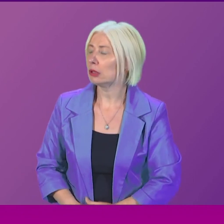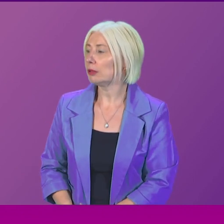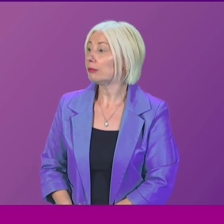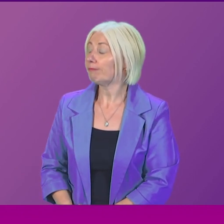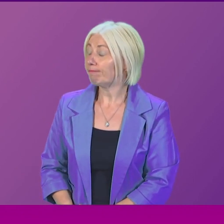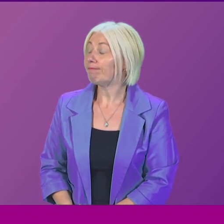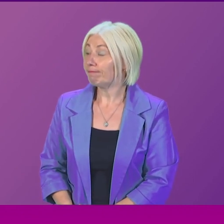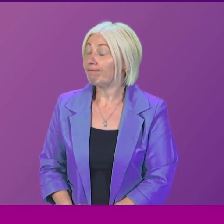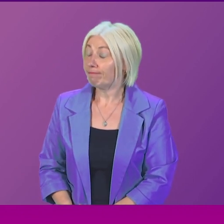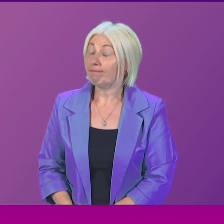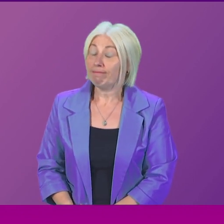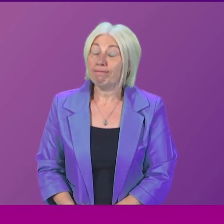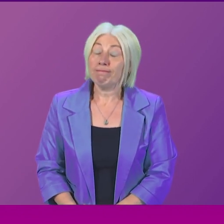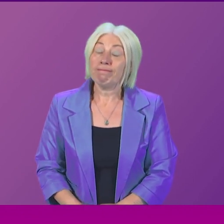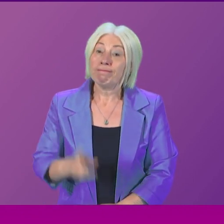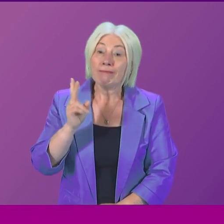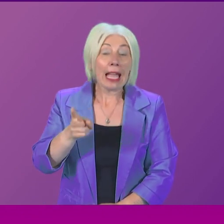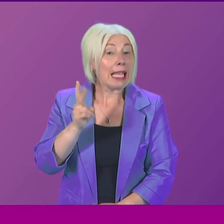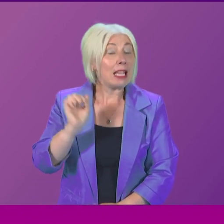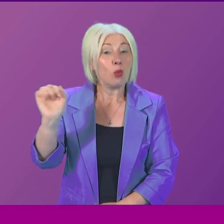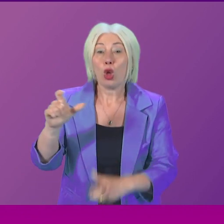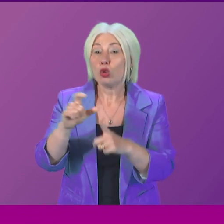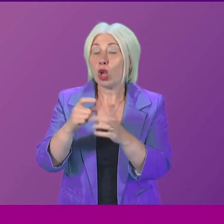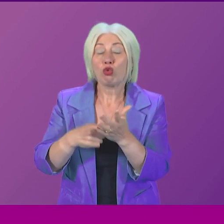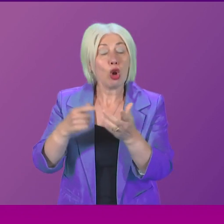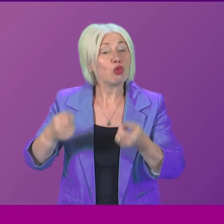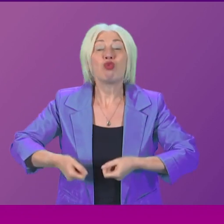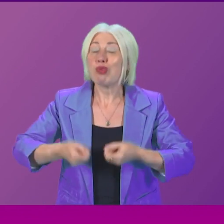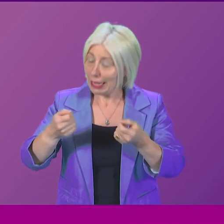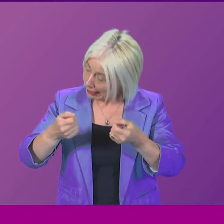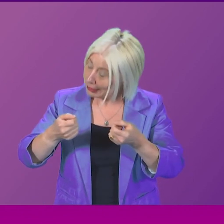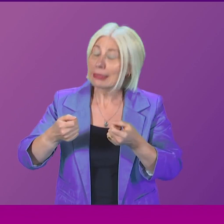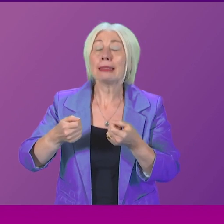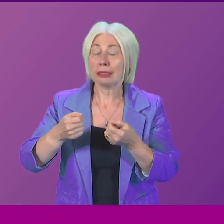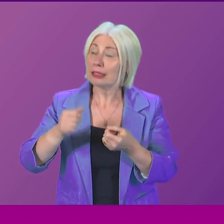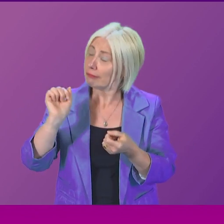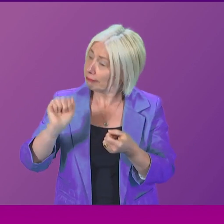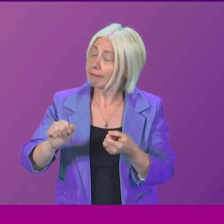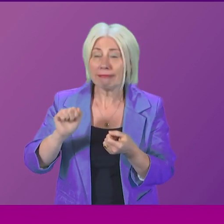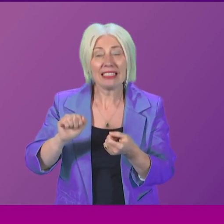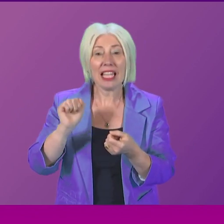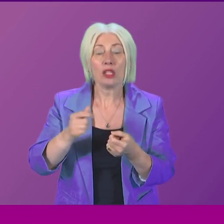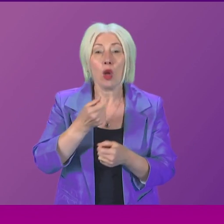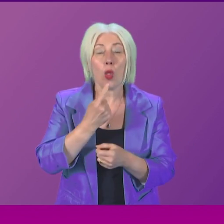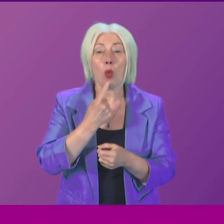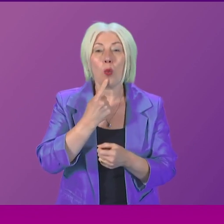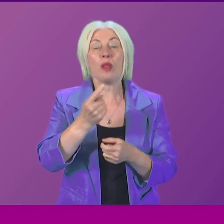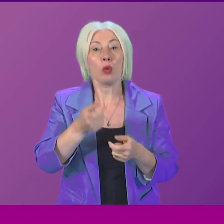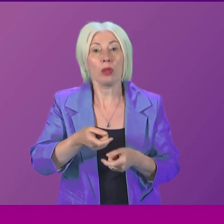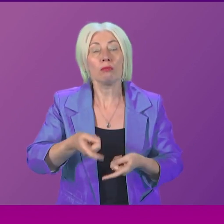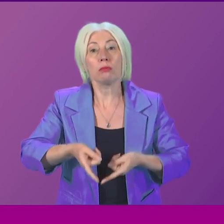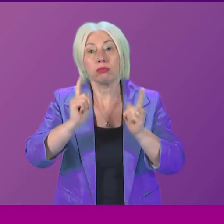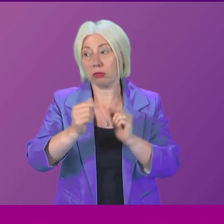So again, I would take the points that Douglas Ross raises in turn. In terms of the whistleblowing processes in